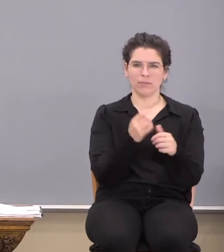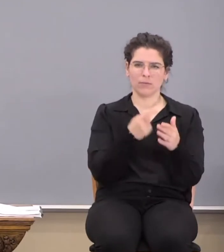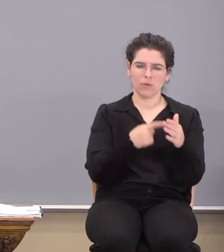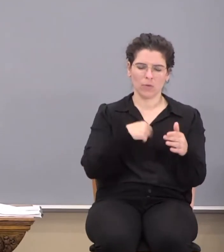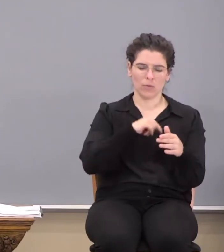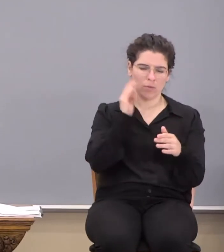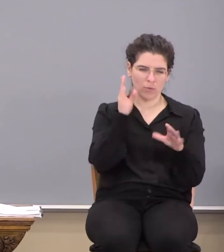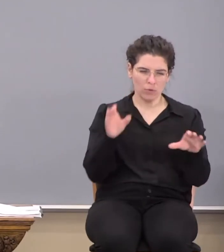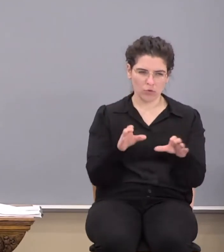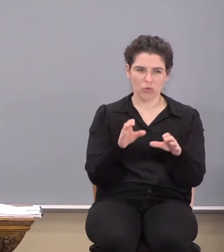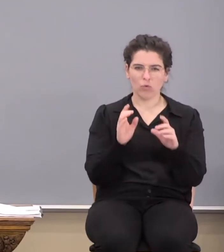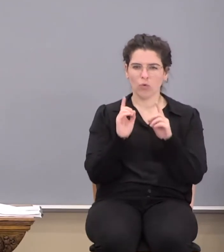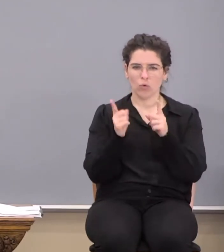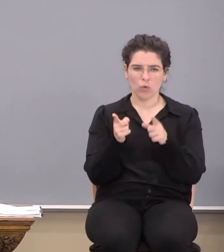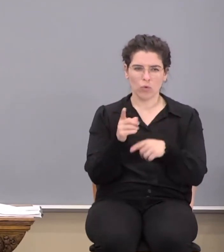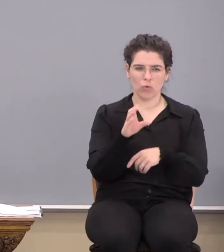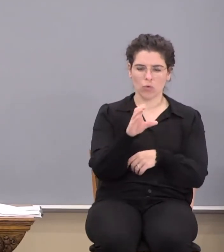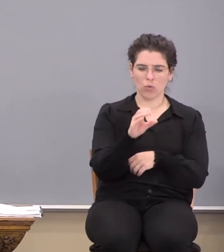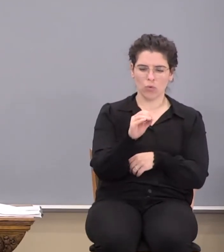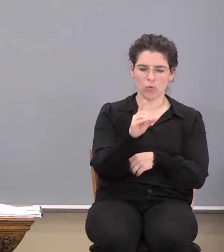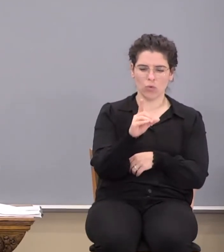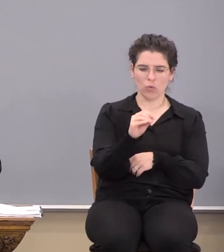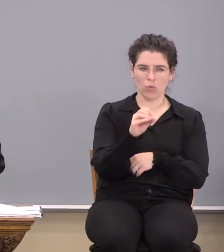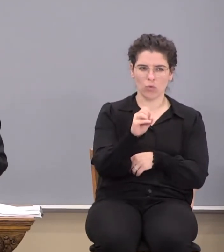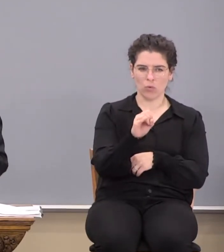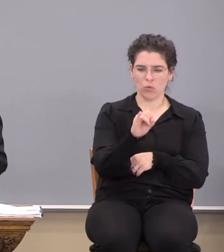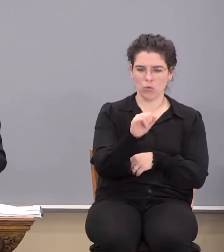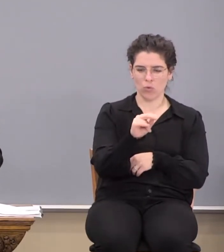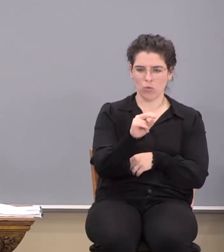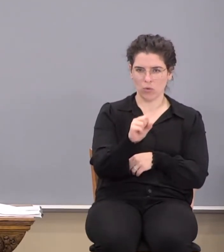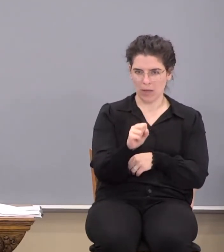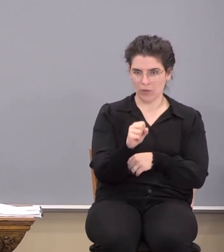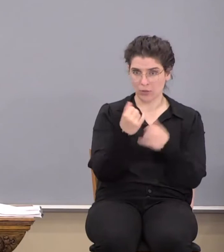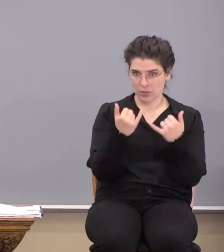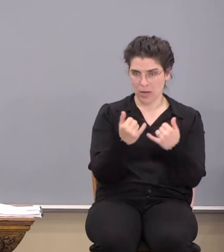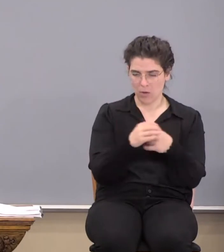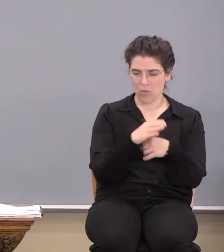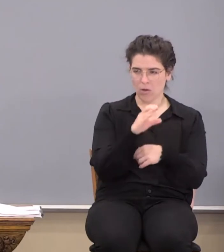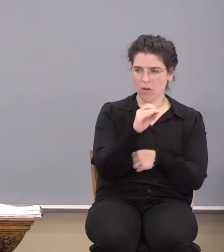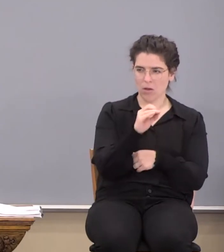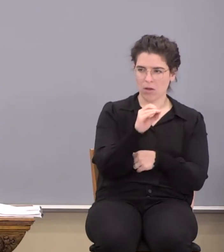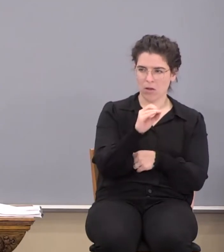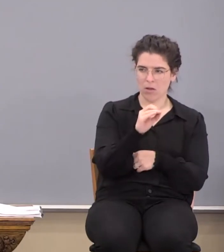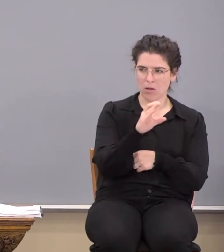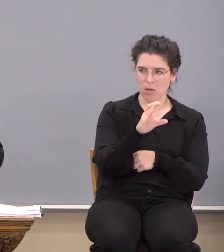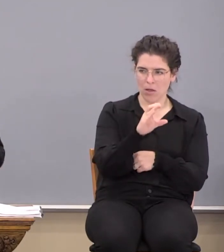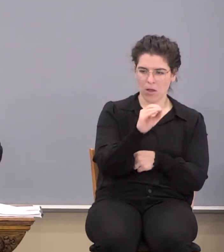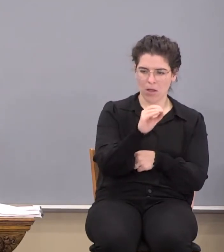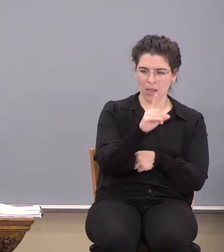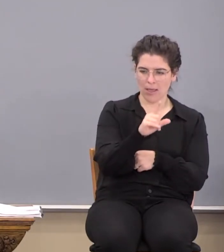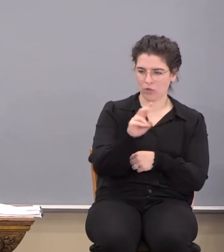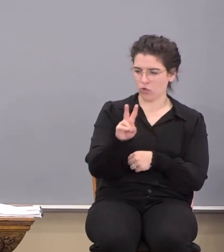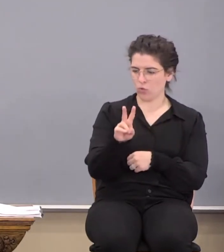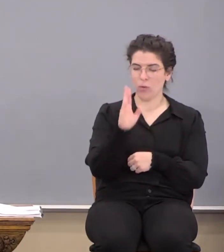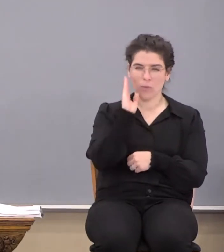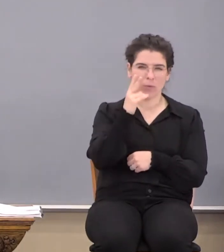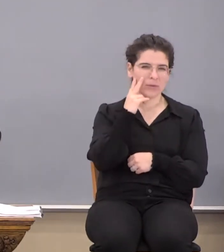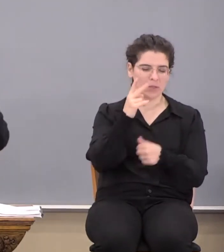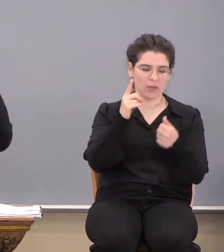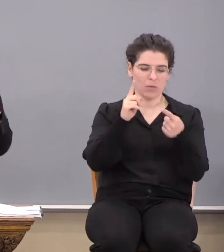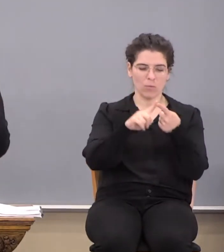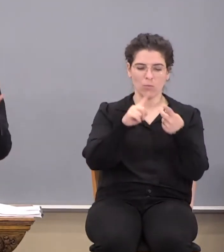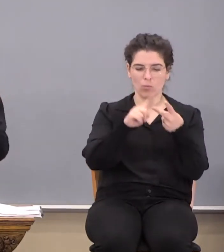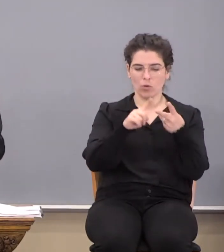we're going to do, I want you to go to Colossians this time. We're going to go to Colossians chapter number two, and we're going to look at four,